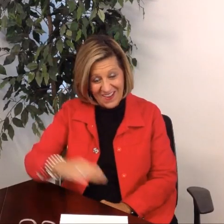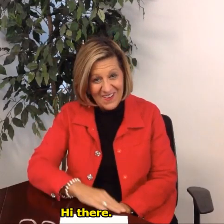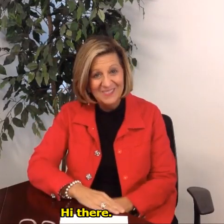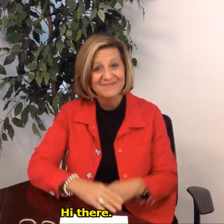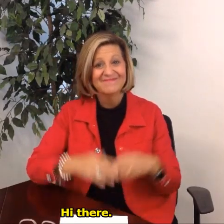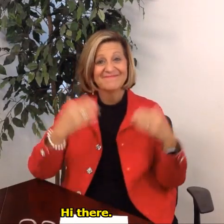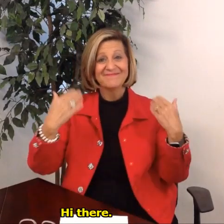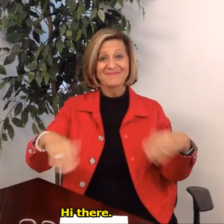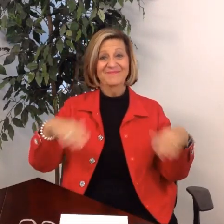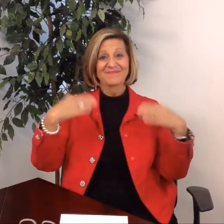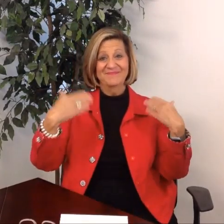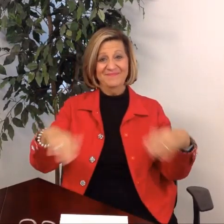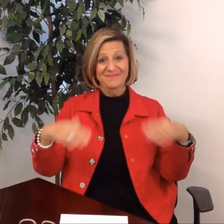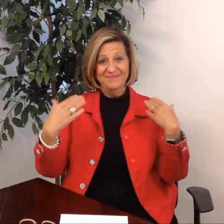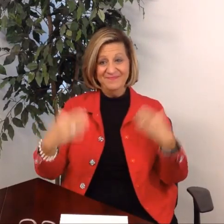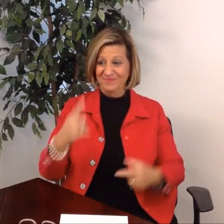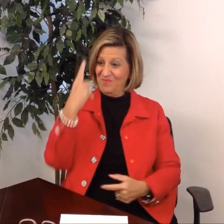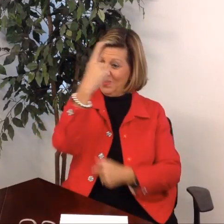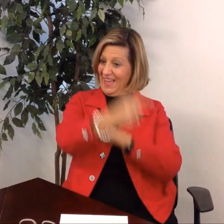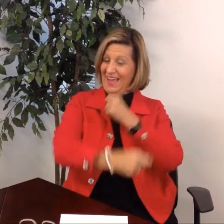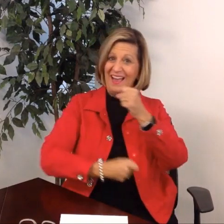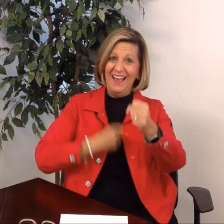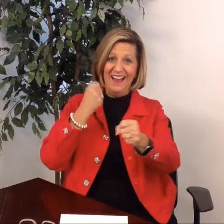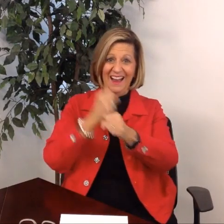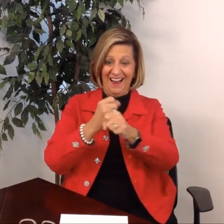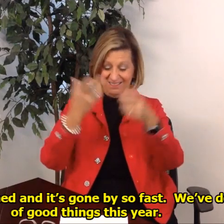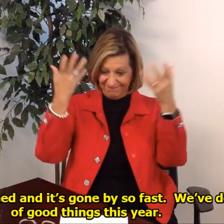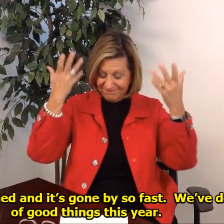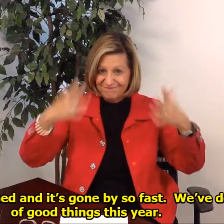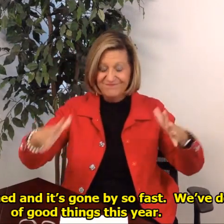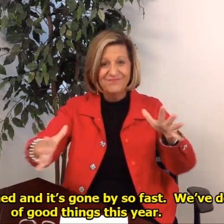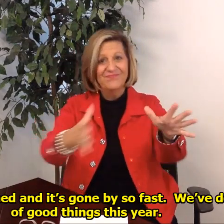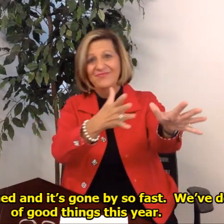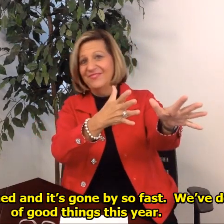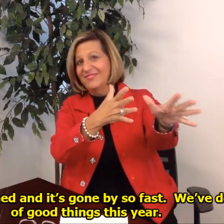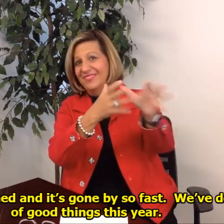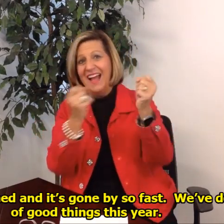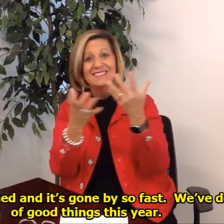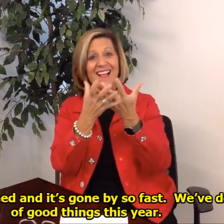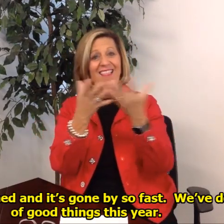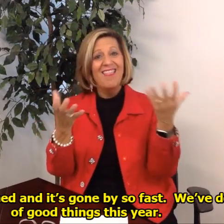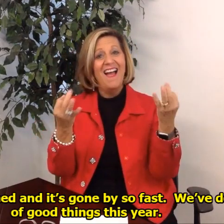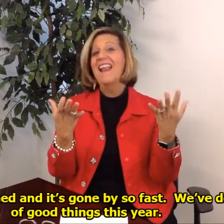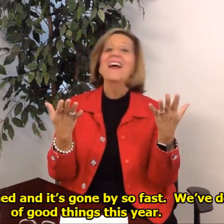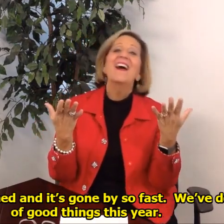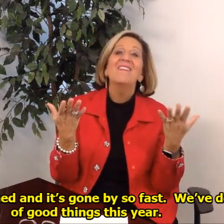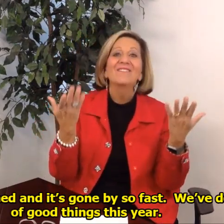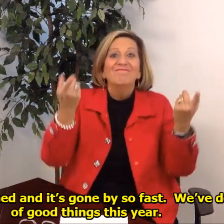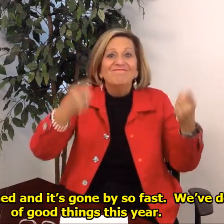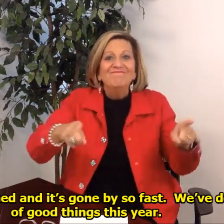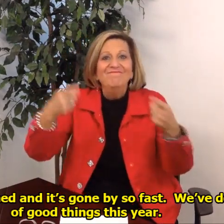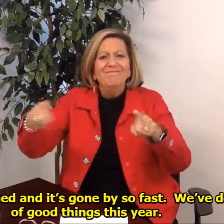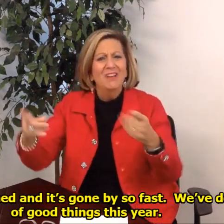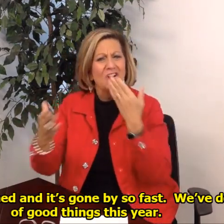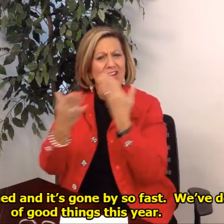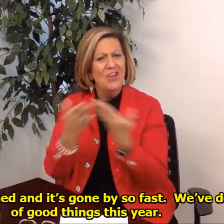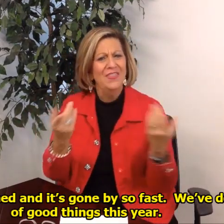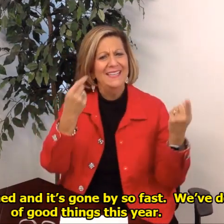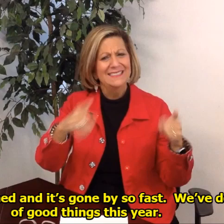hi there the year is finished and it's gone by so fast we've done a lot of good